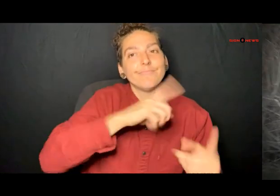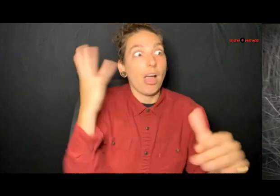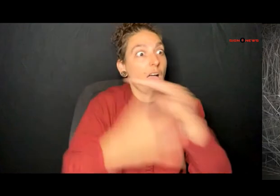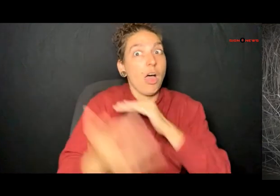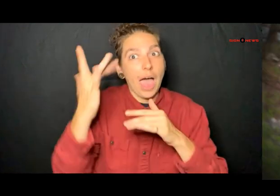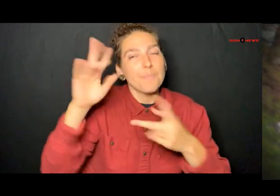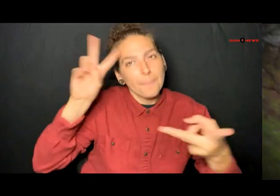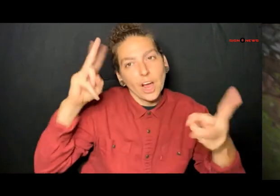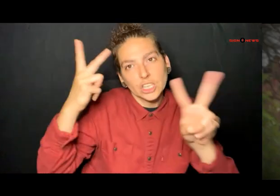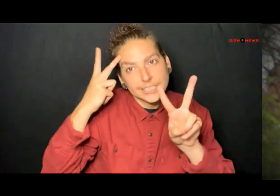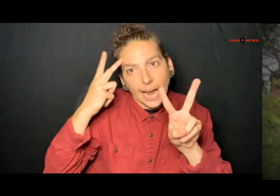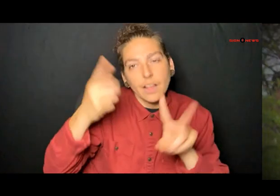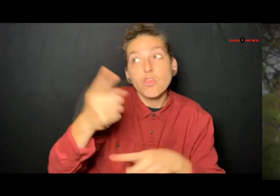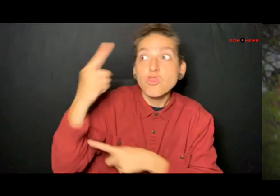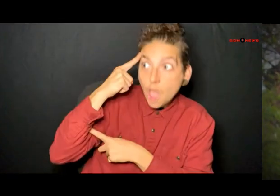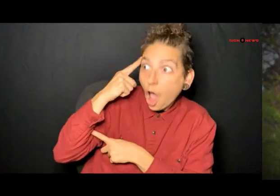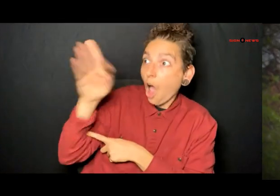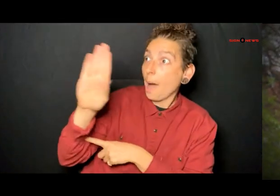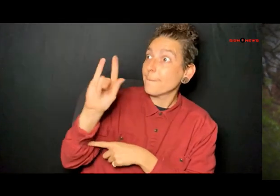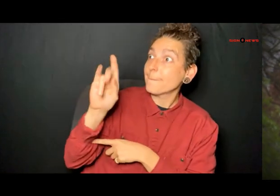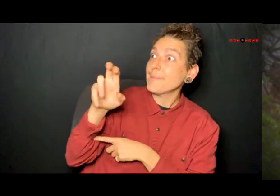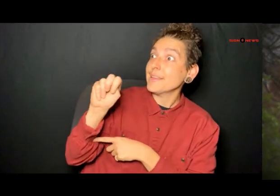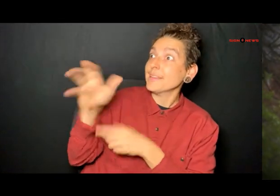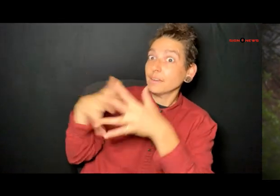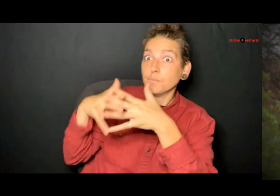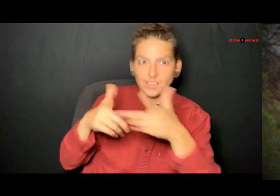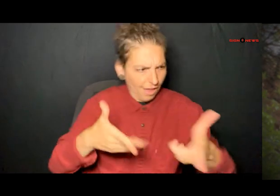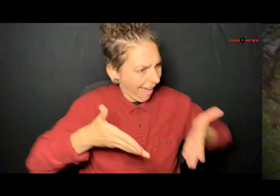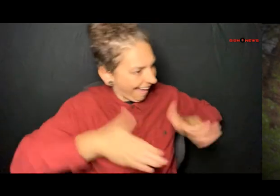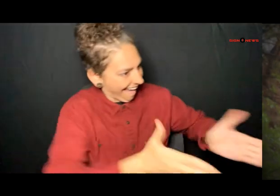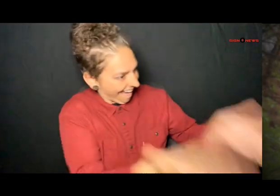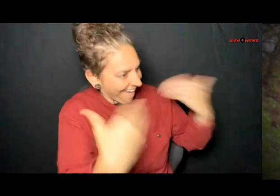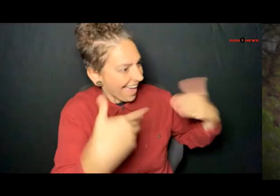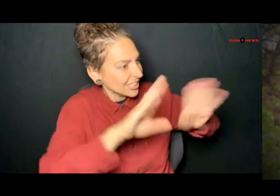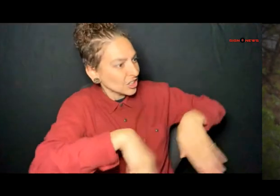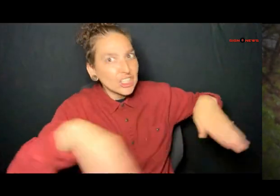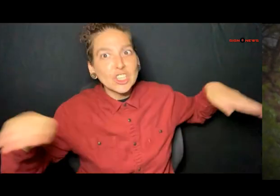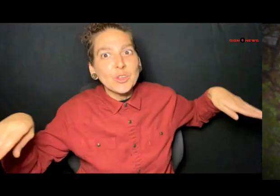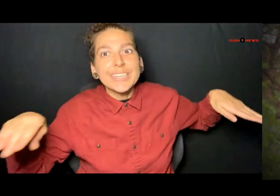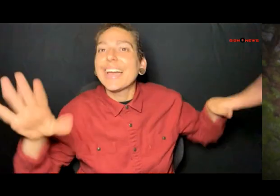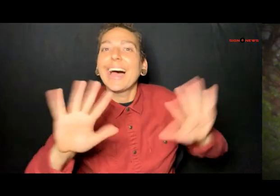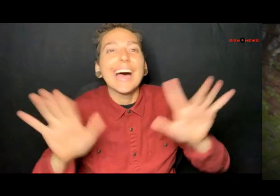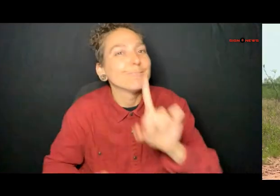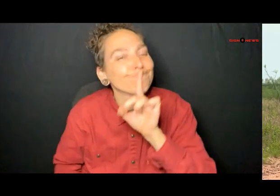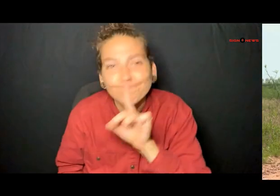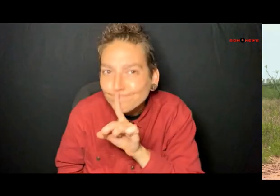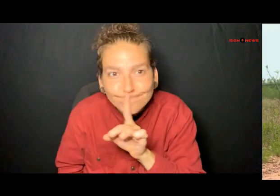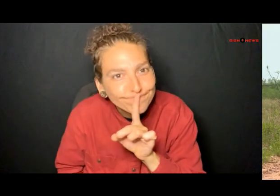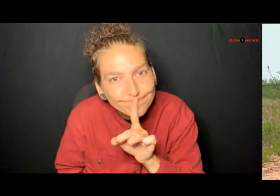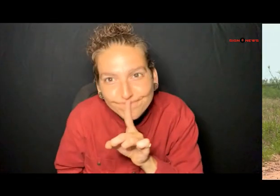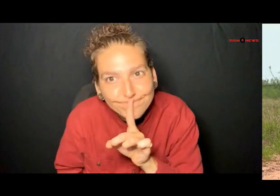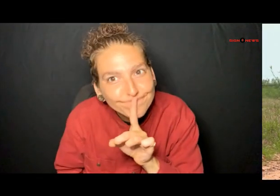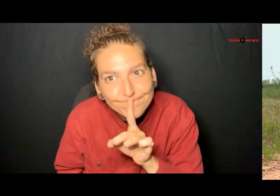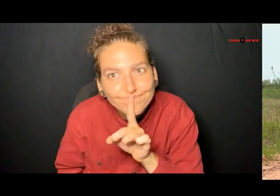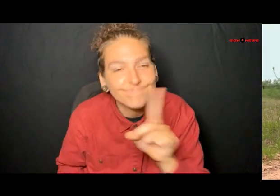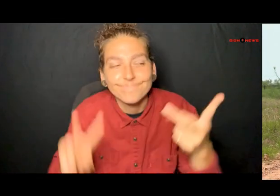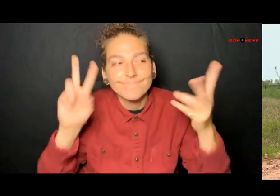administration was allowing migrant families with young children into the country border patrols